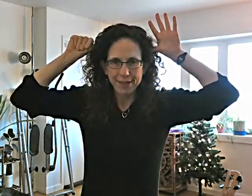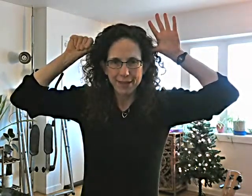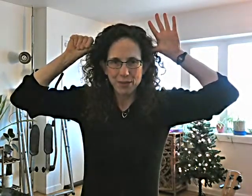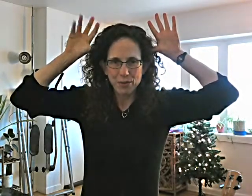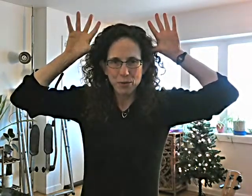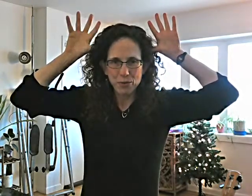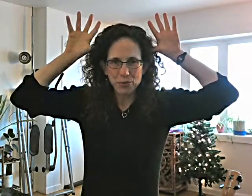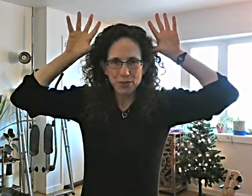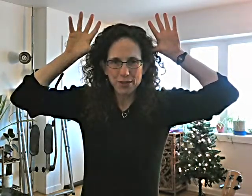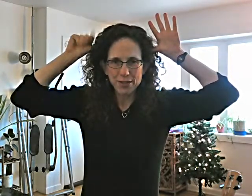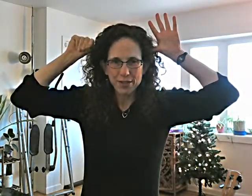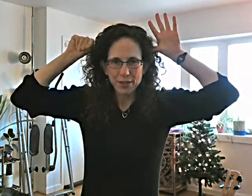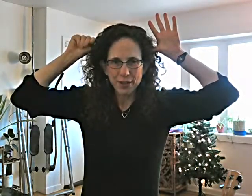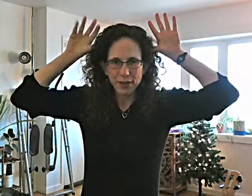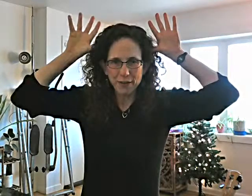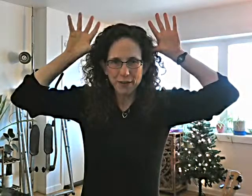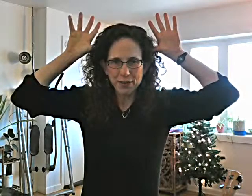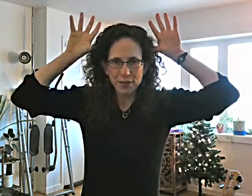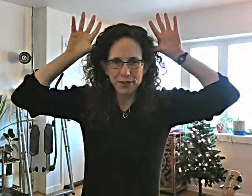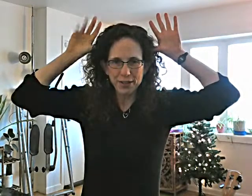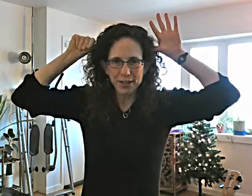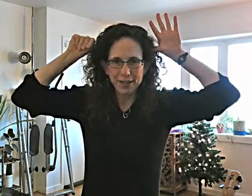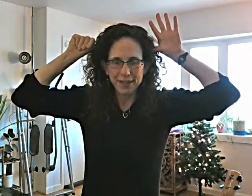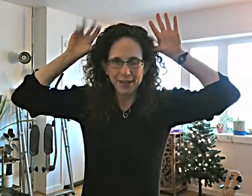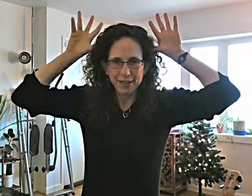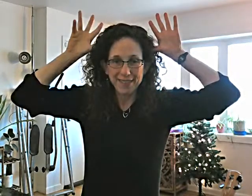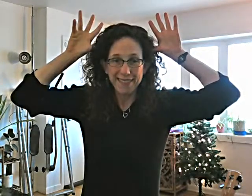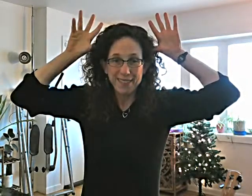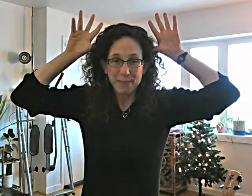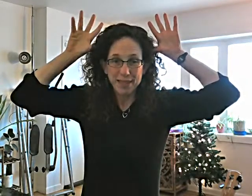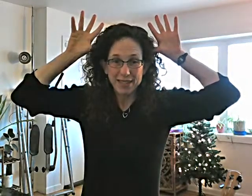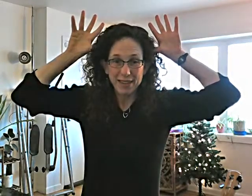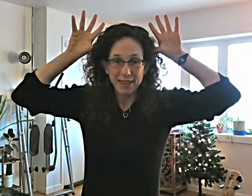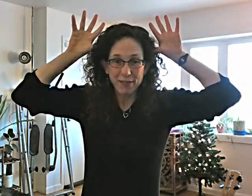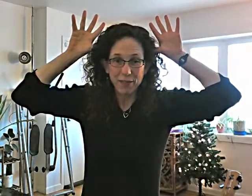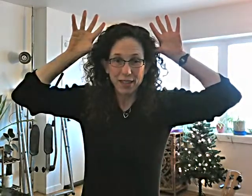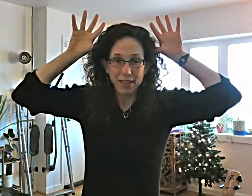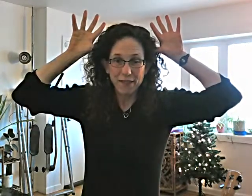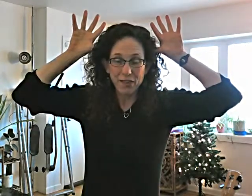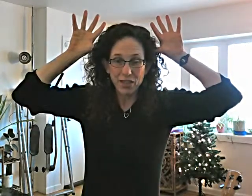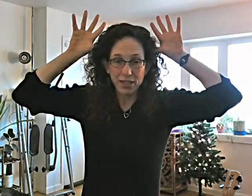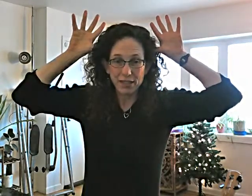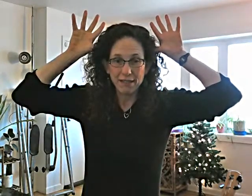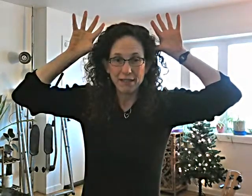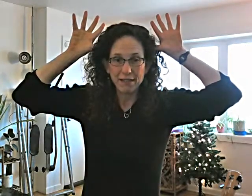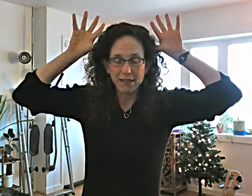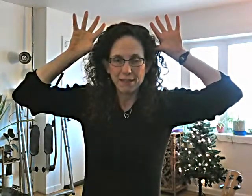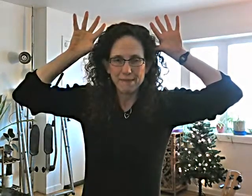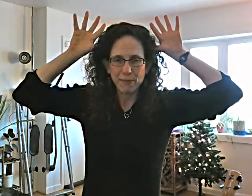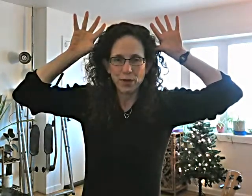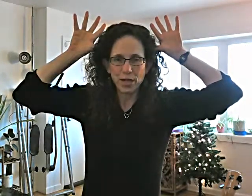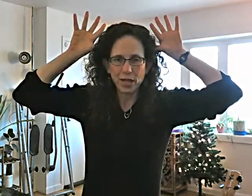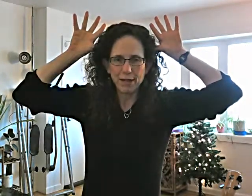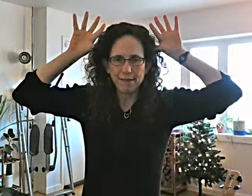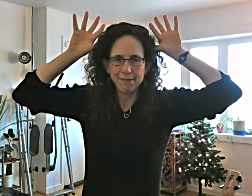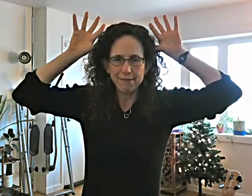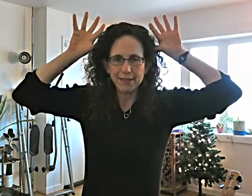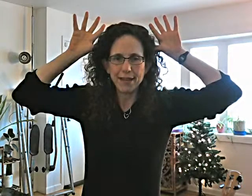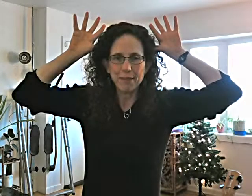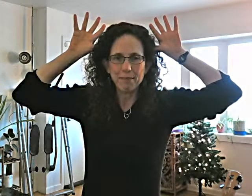It's a moose signaling for a turn. That's based on a really fun Woody Allen stand-up